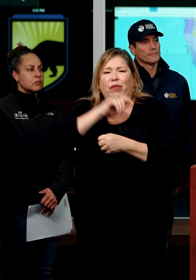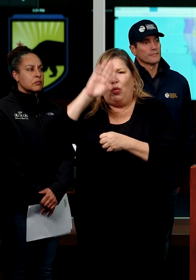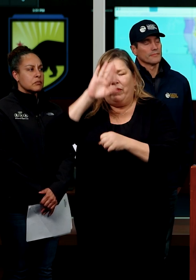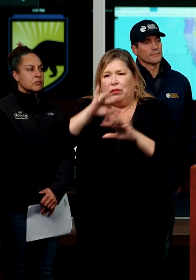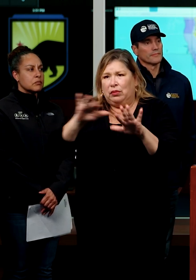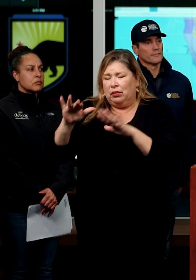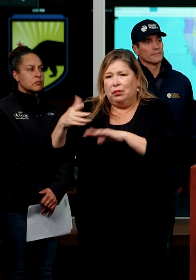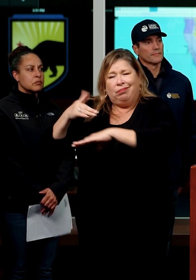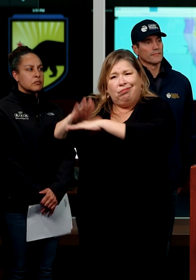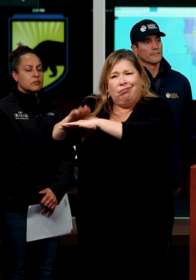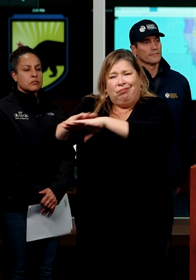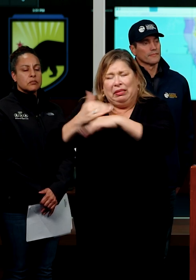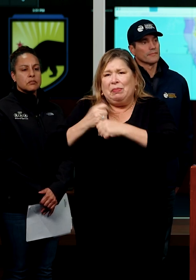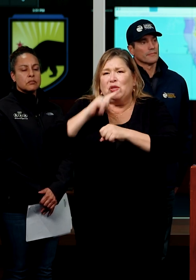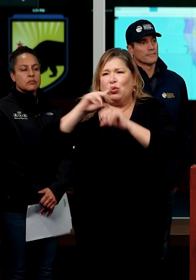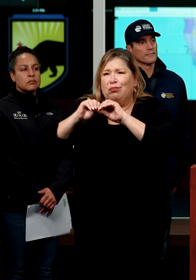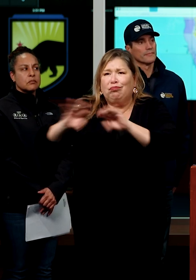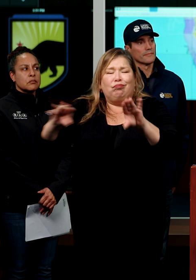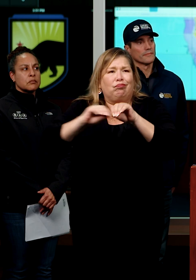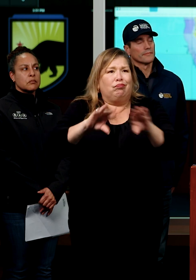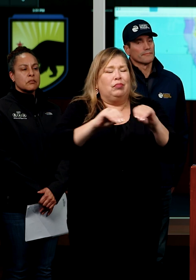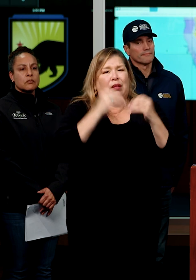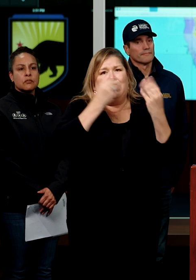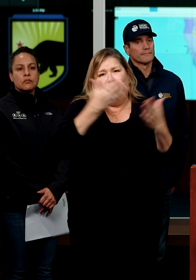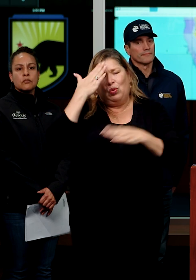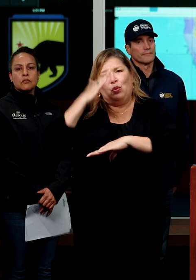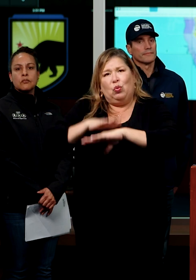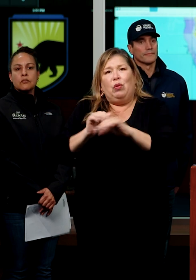that as well at the local basis in terms of their messaging.